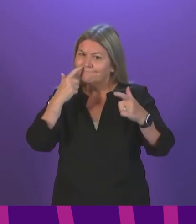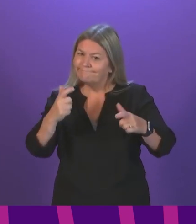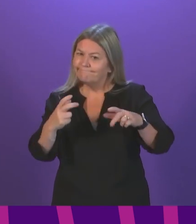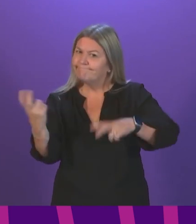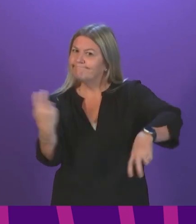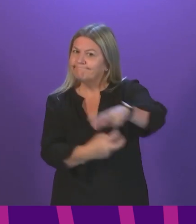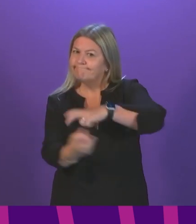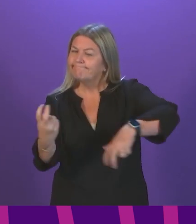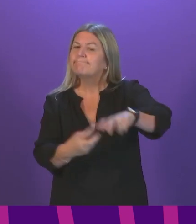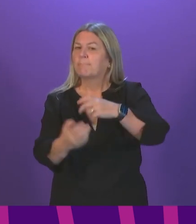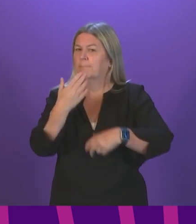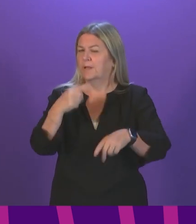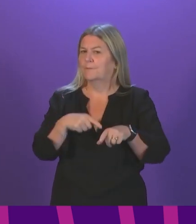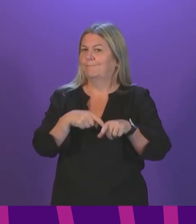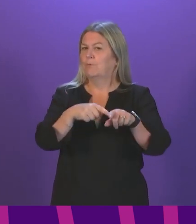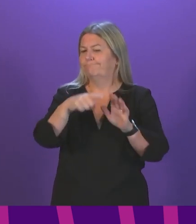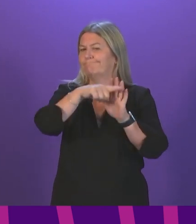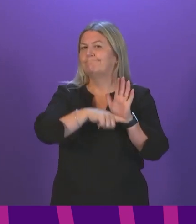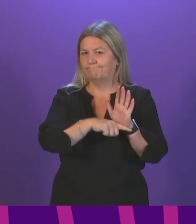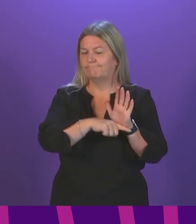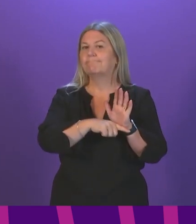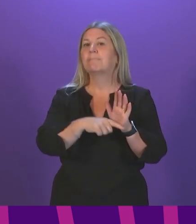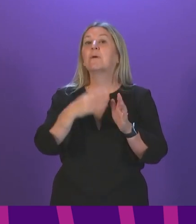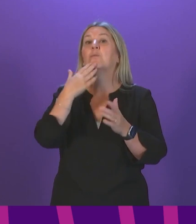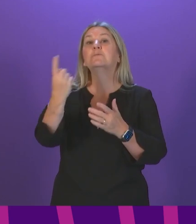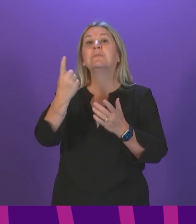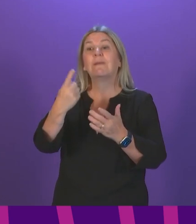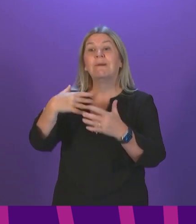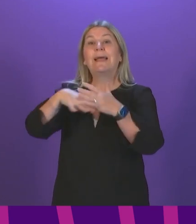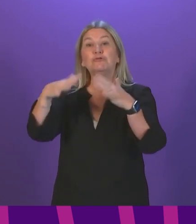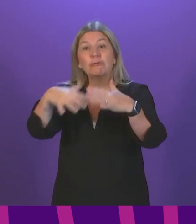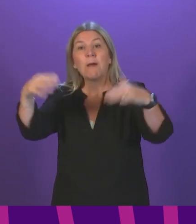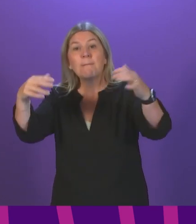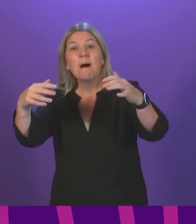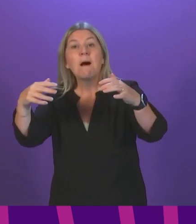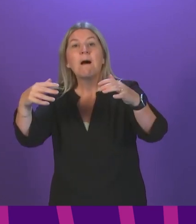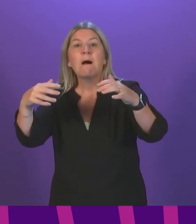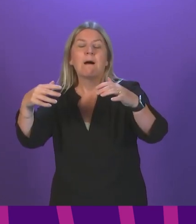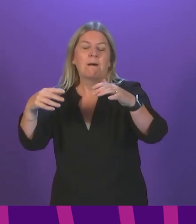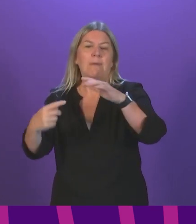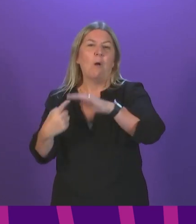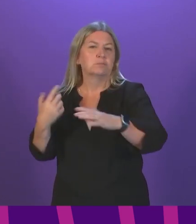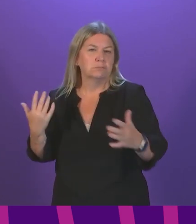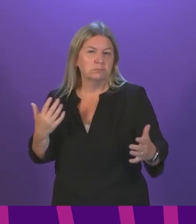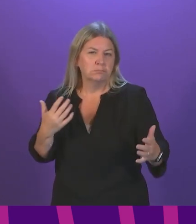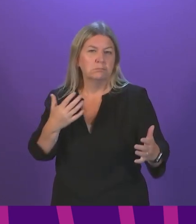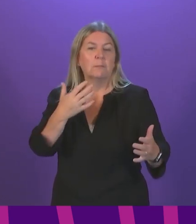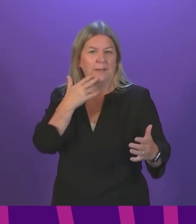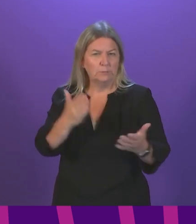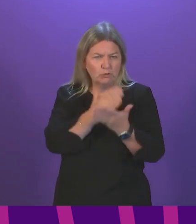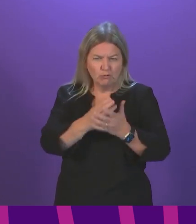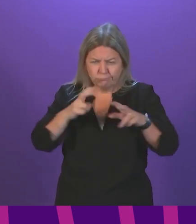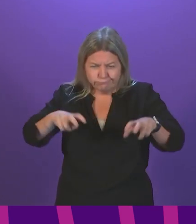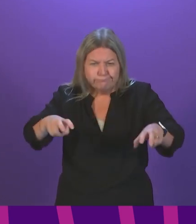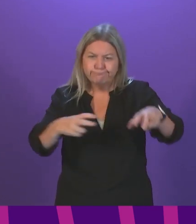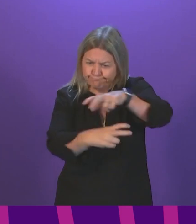that members take care to observe these measures, including when entering and exiting the Chamber. And please only use the aisles and walkways to access your seat